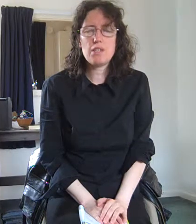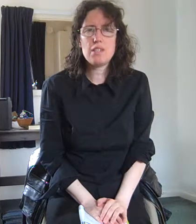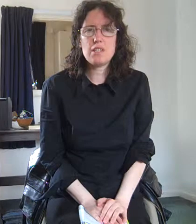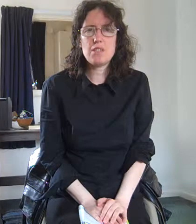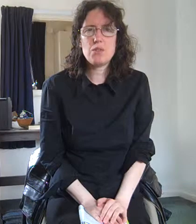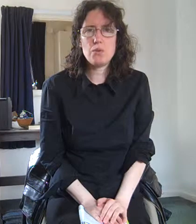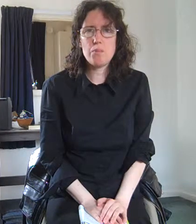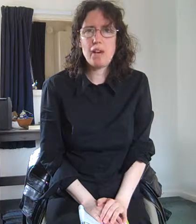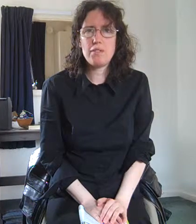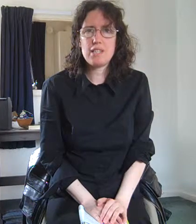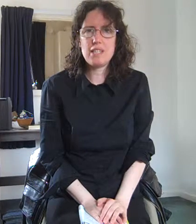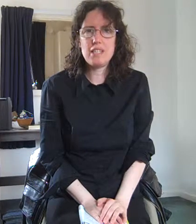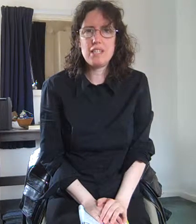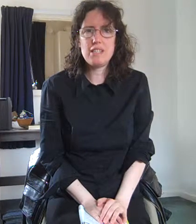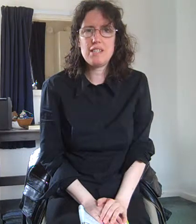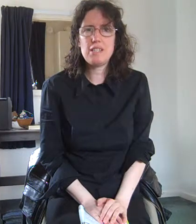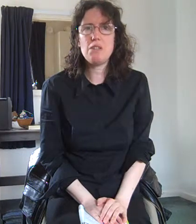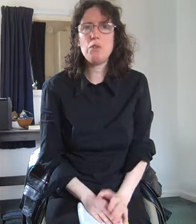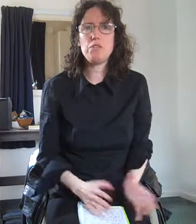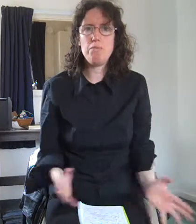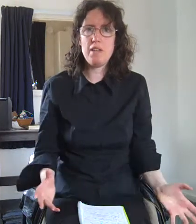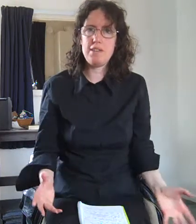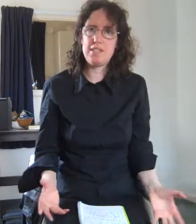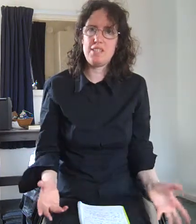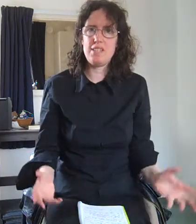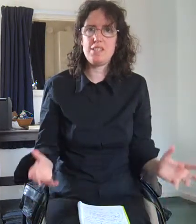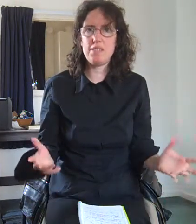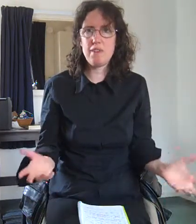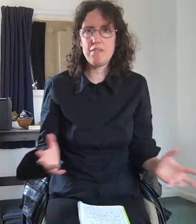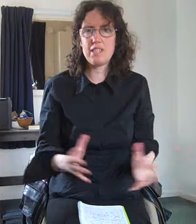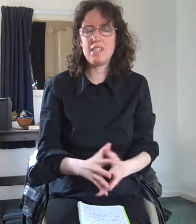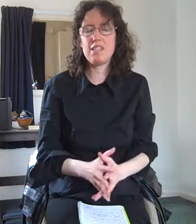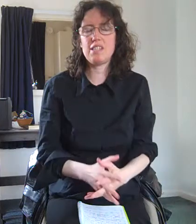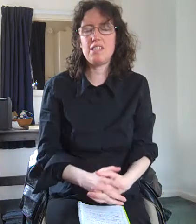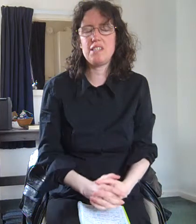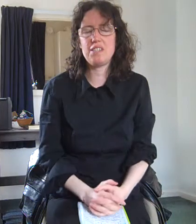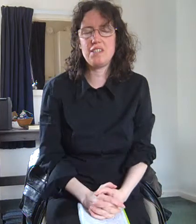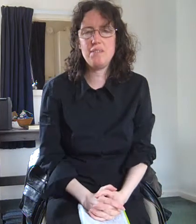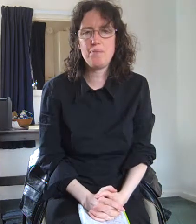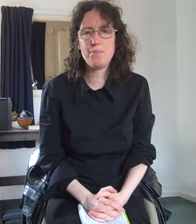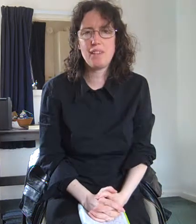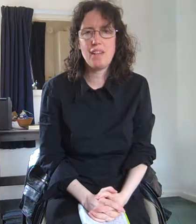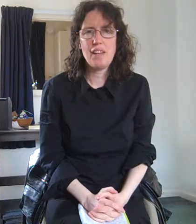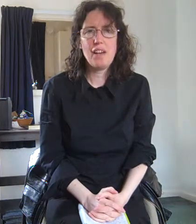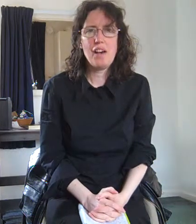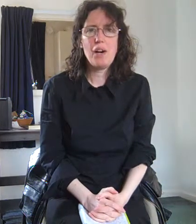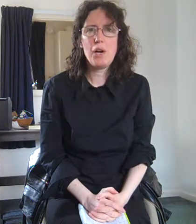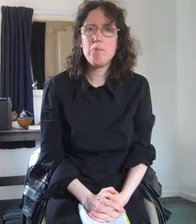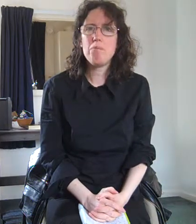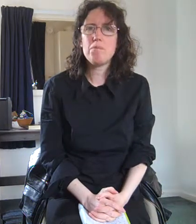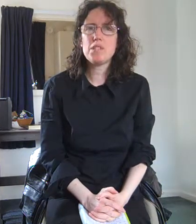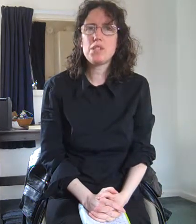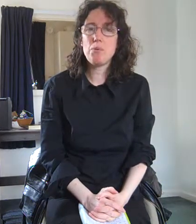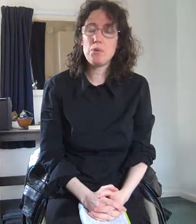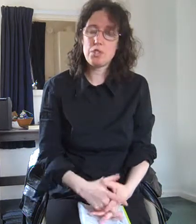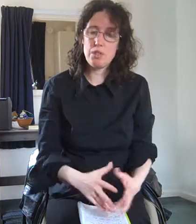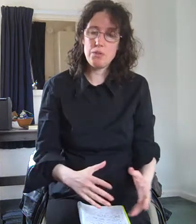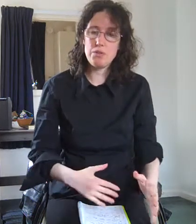want to talk about is there's a lot of myths surrounding this condition so I want to go